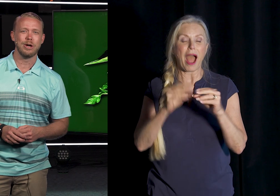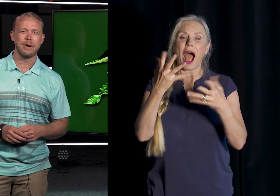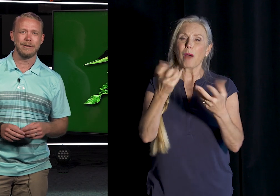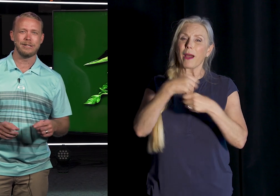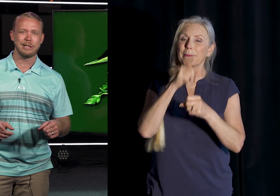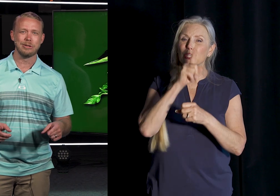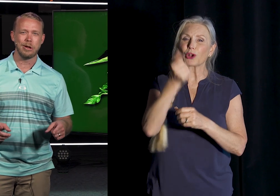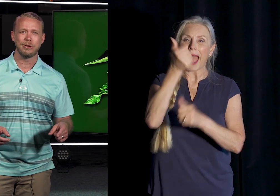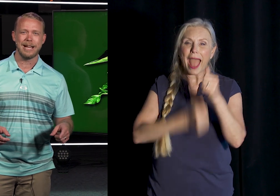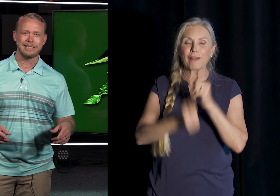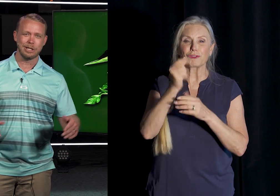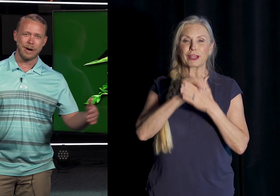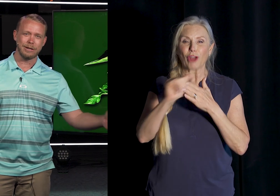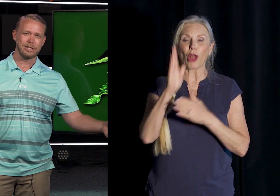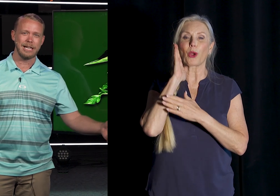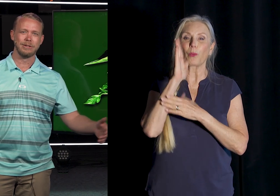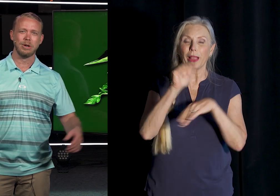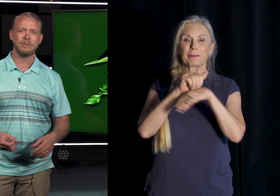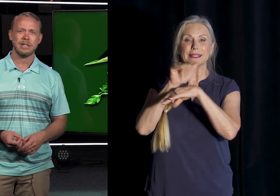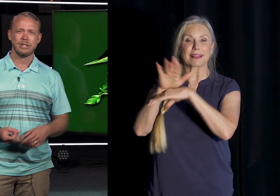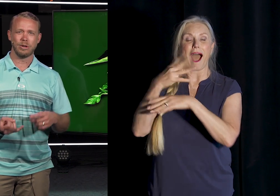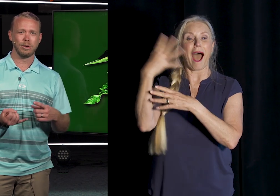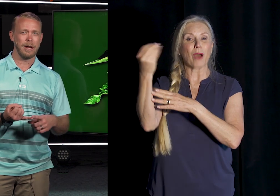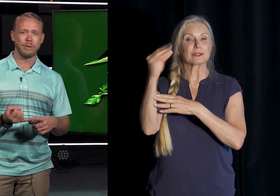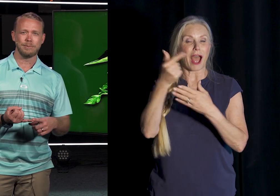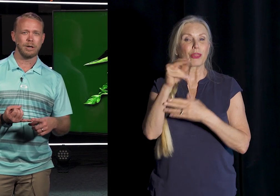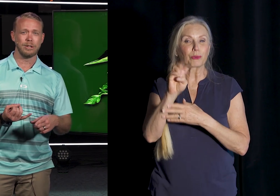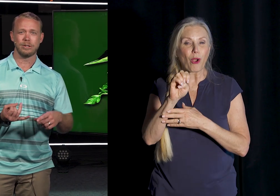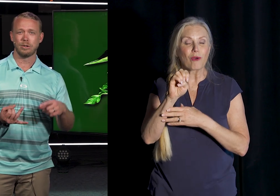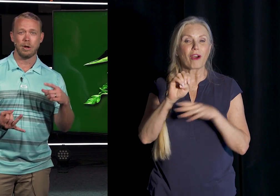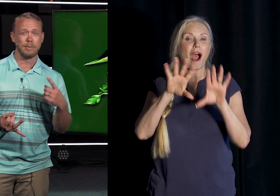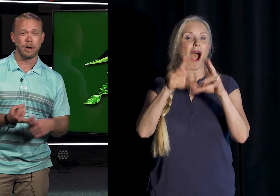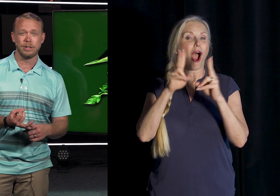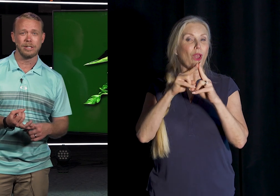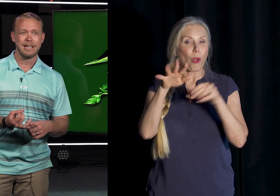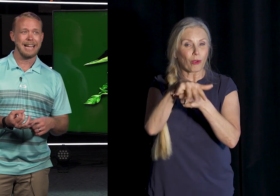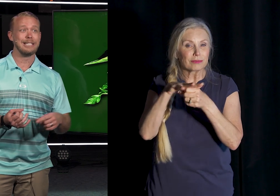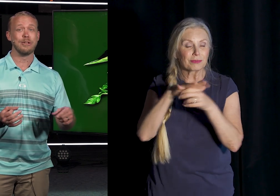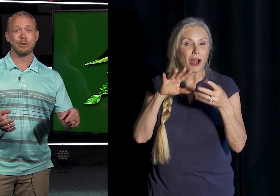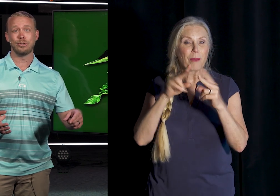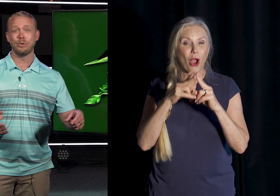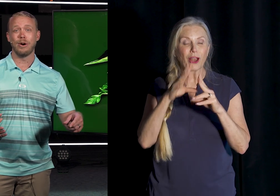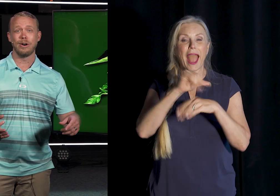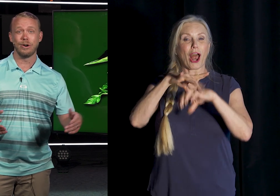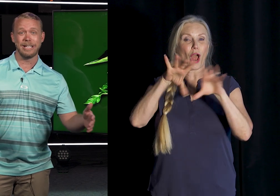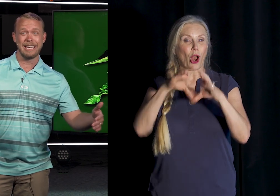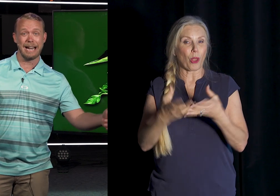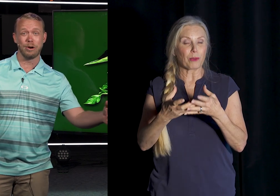know every single dollar of that's going to go outside the Grove to our local outreach partners, global partners, and to those who are hurting in our